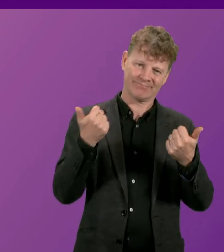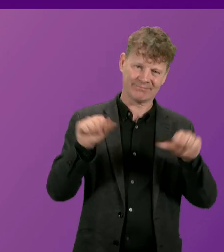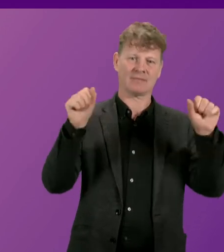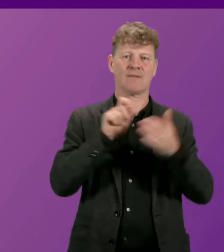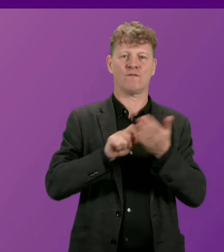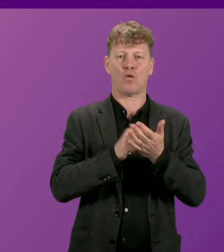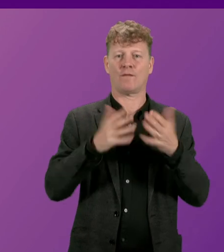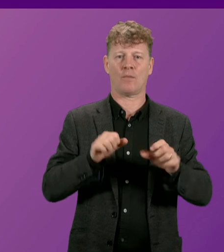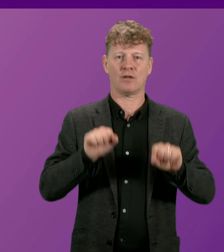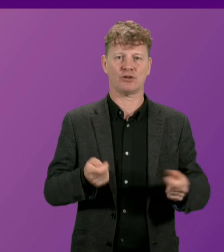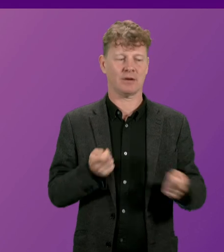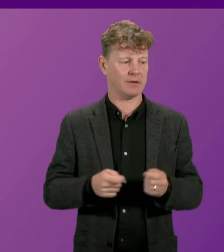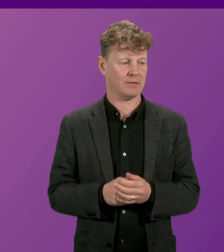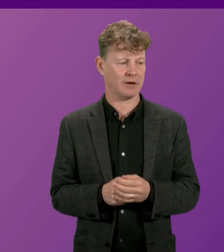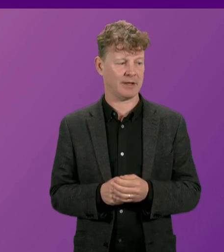President.